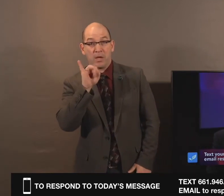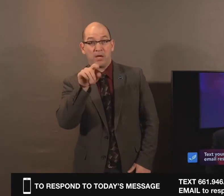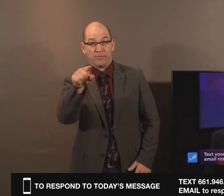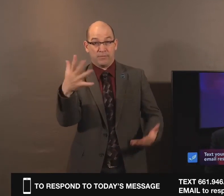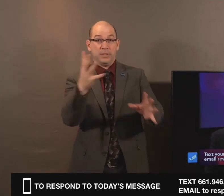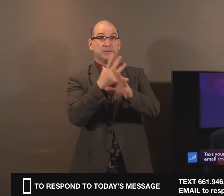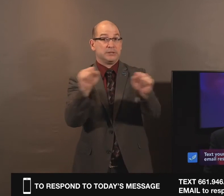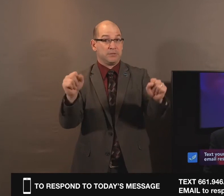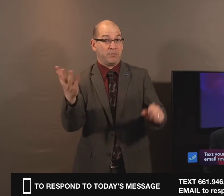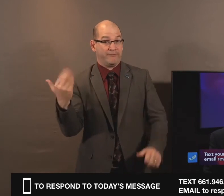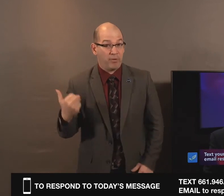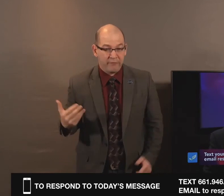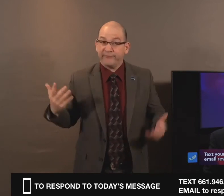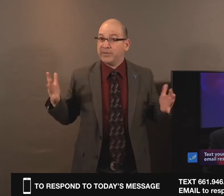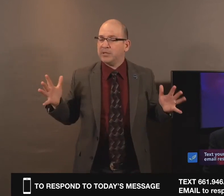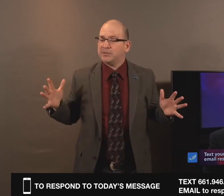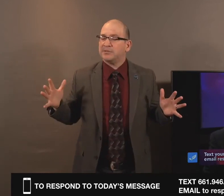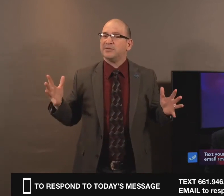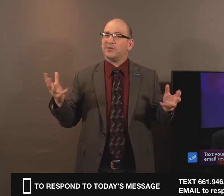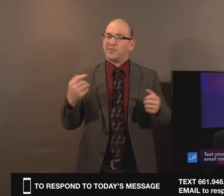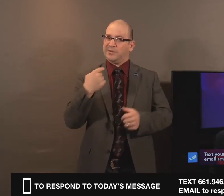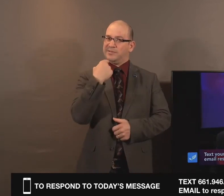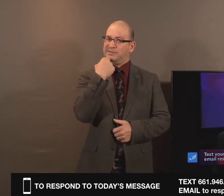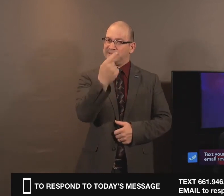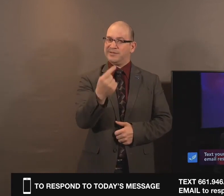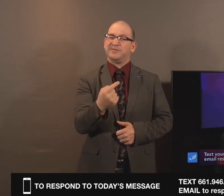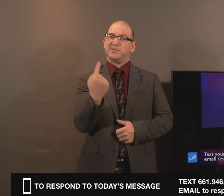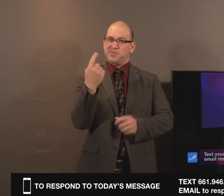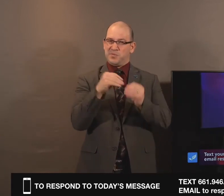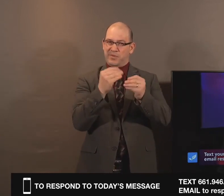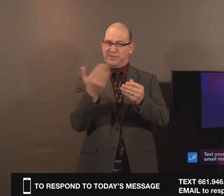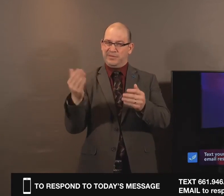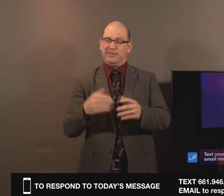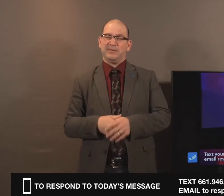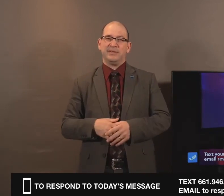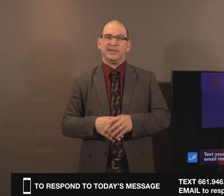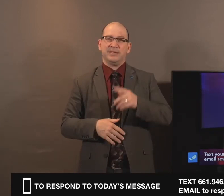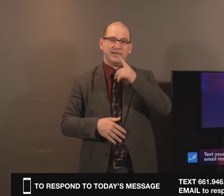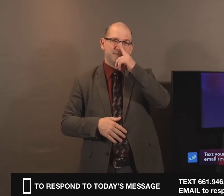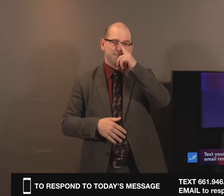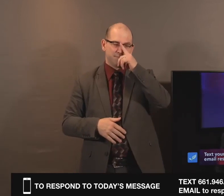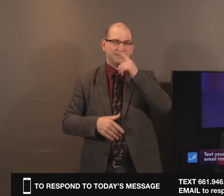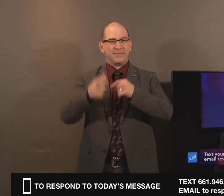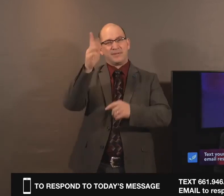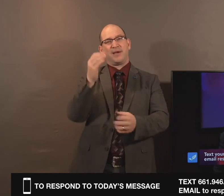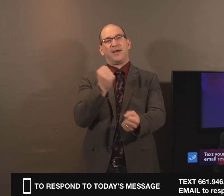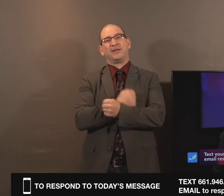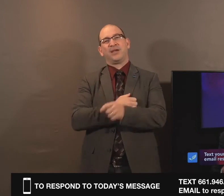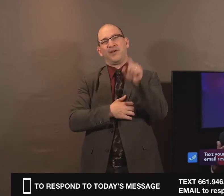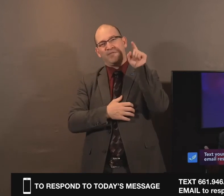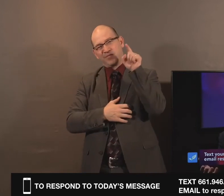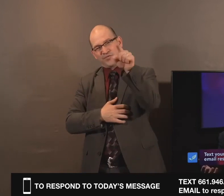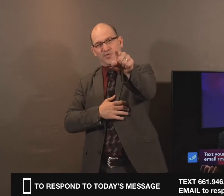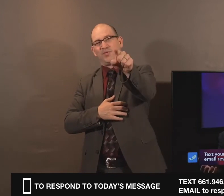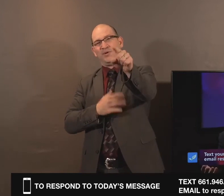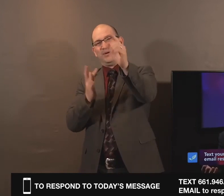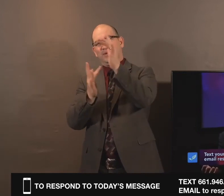saved, may I close today's message by saying to you, God loves you. Jesus died for you.